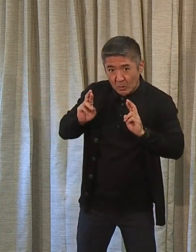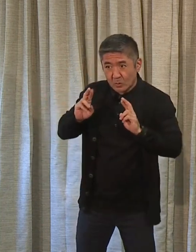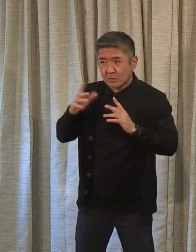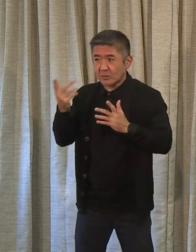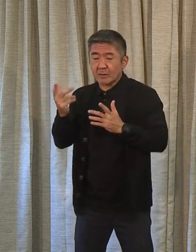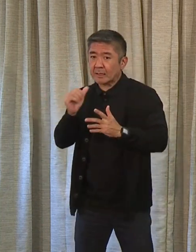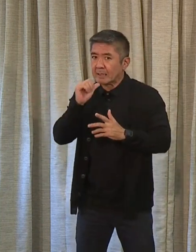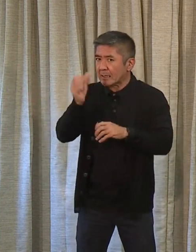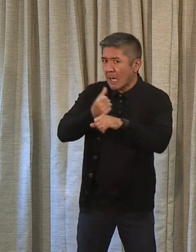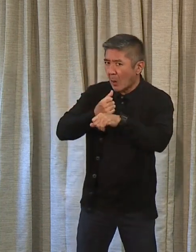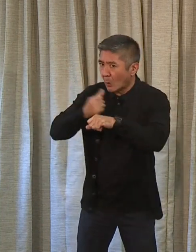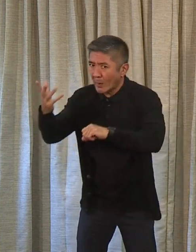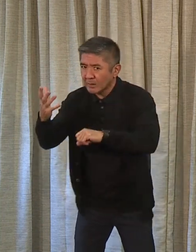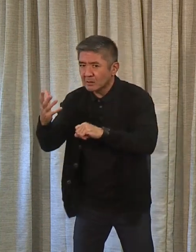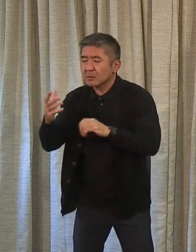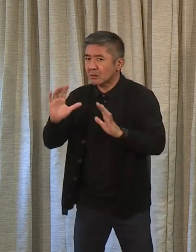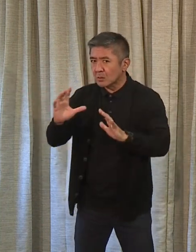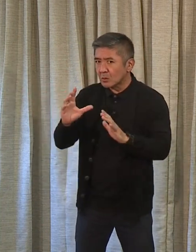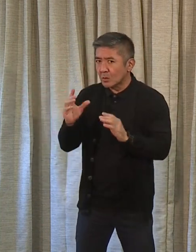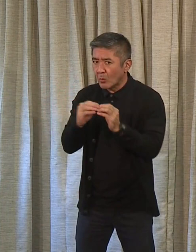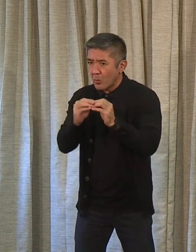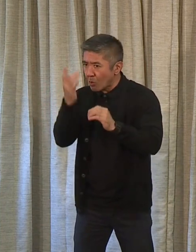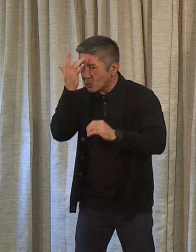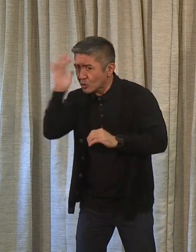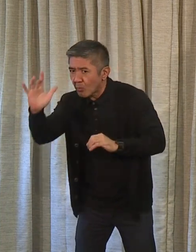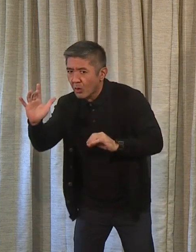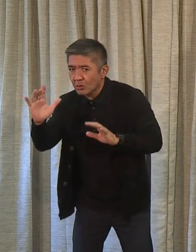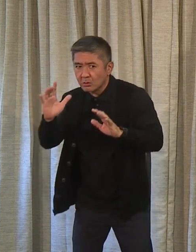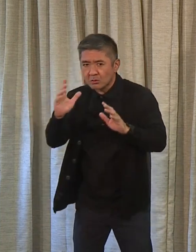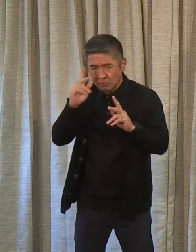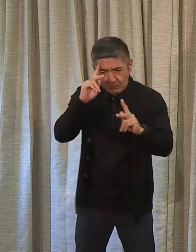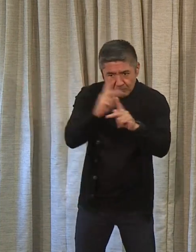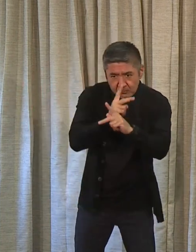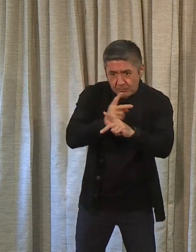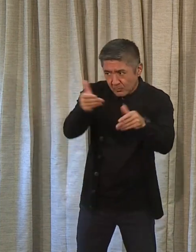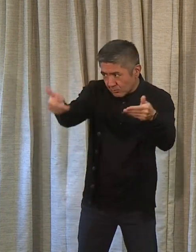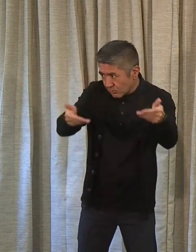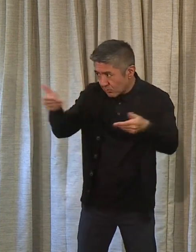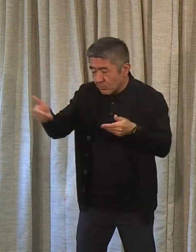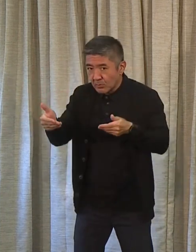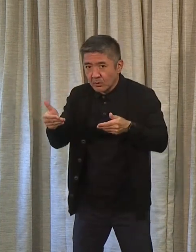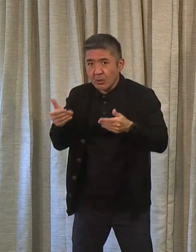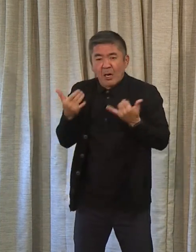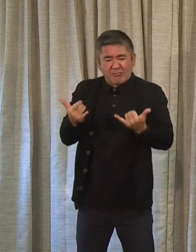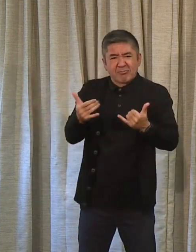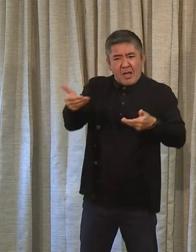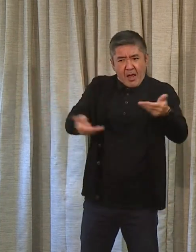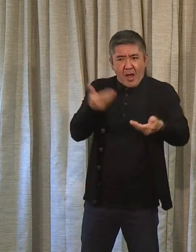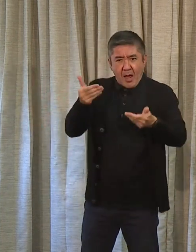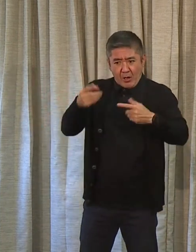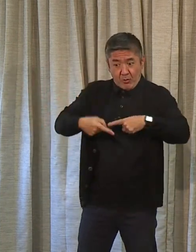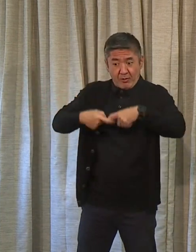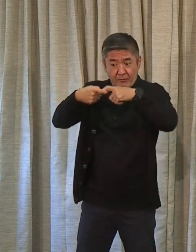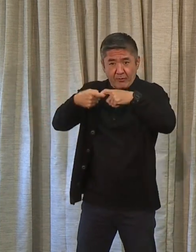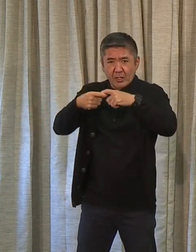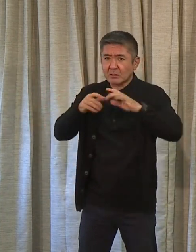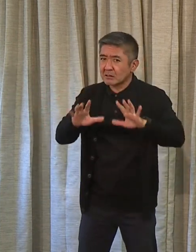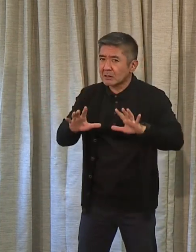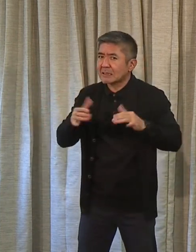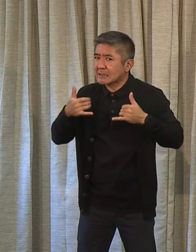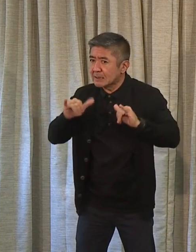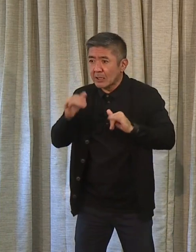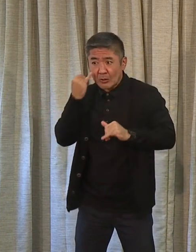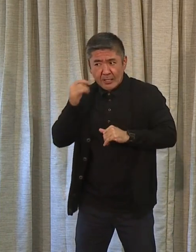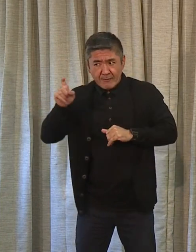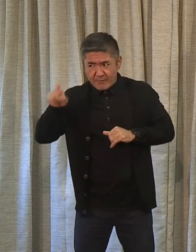more efficiently when it comes to being able to hire some staff, even though we have a freeze on where we absolutely need to have it. I want to be clear we're going to do